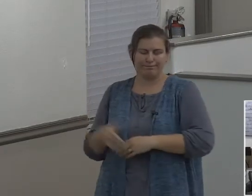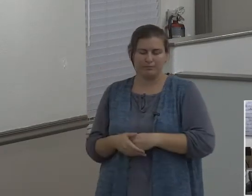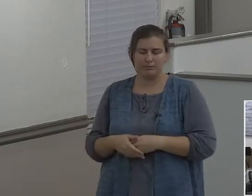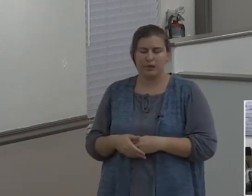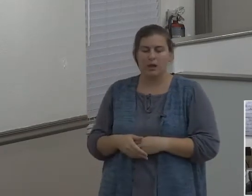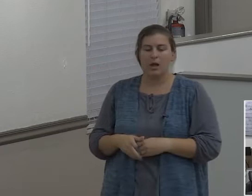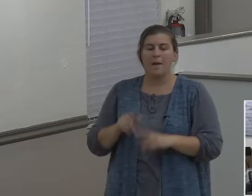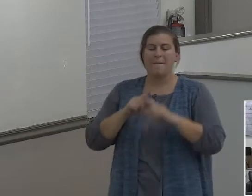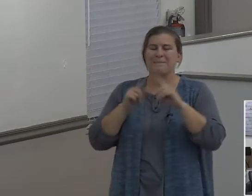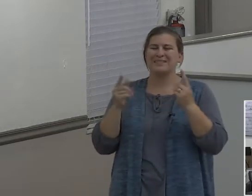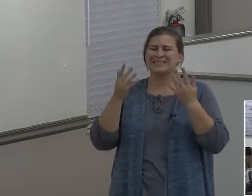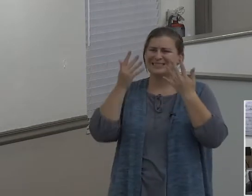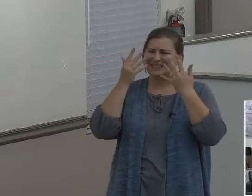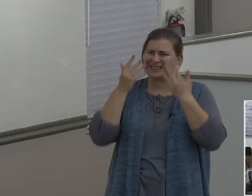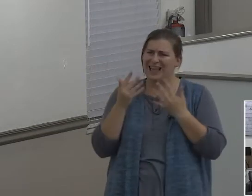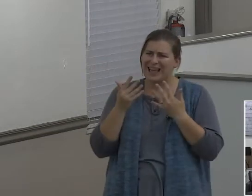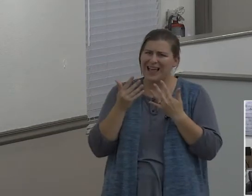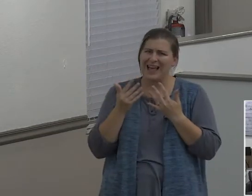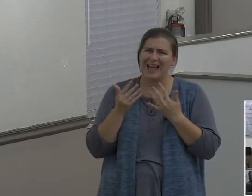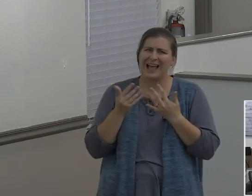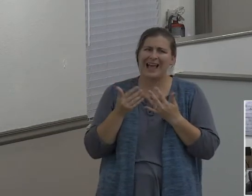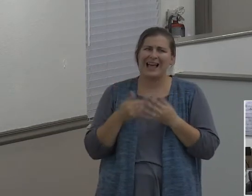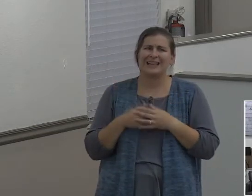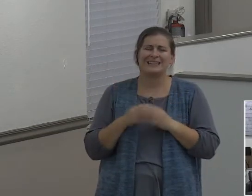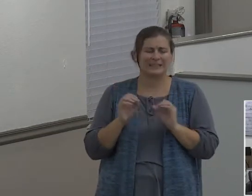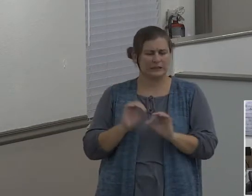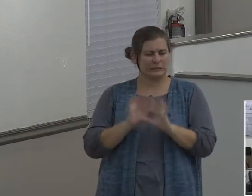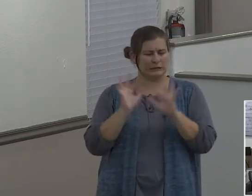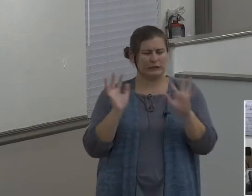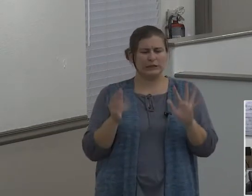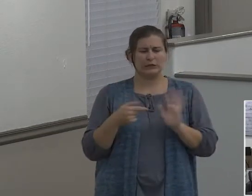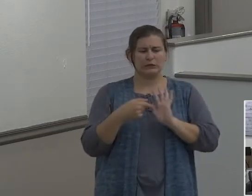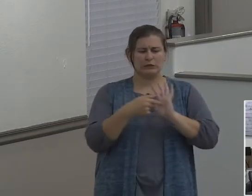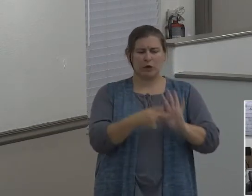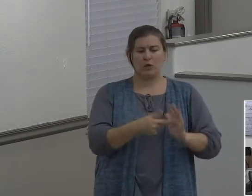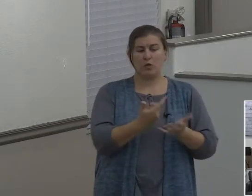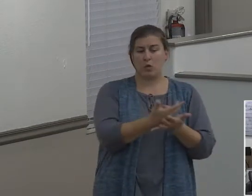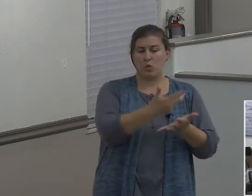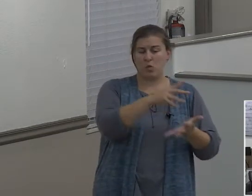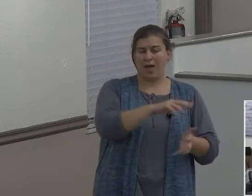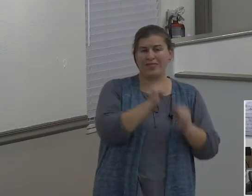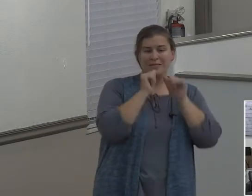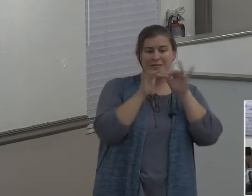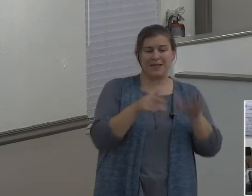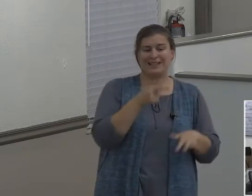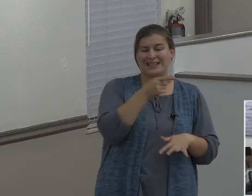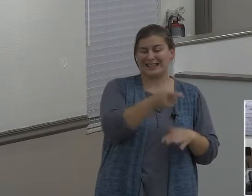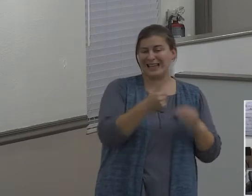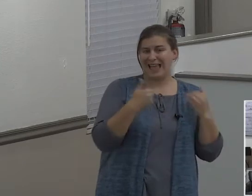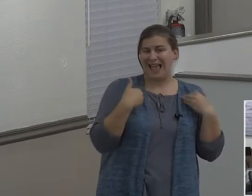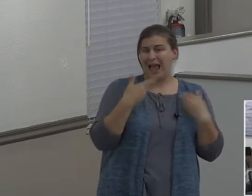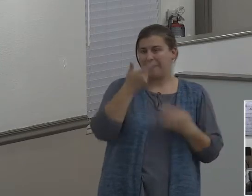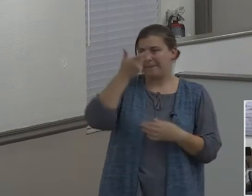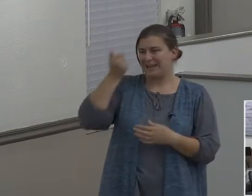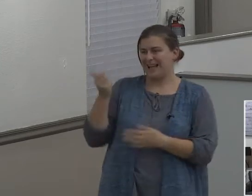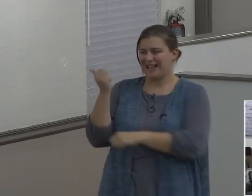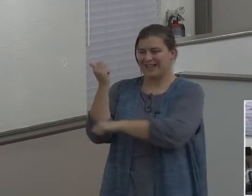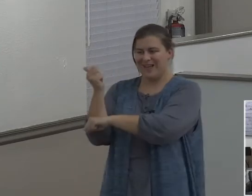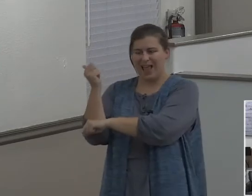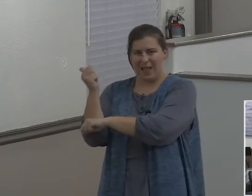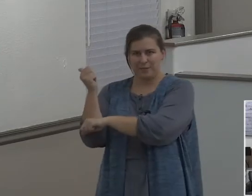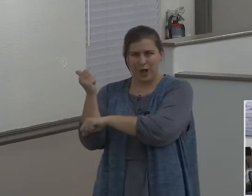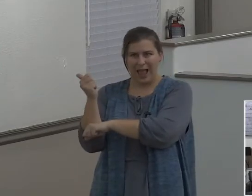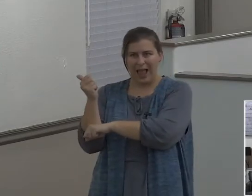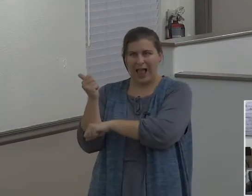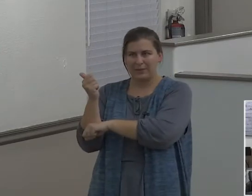it is apparent that the wealth and the blessings that he enjoyed because of his uncle's walk with God,